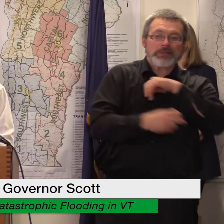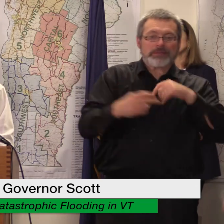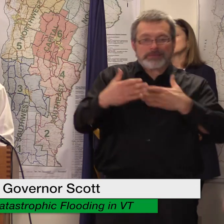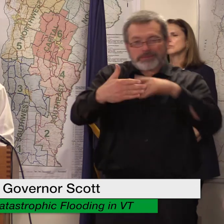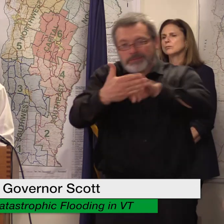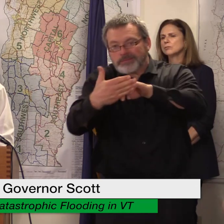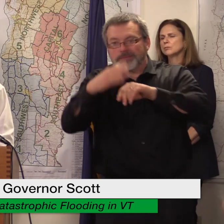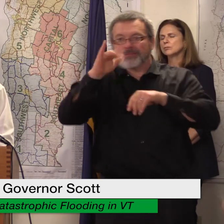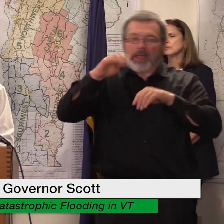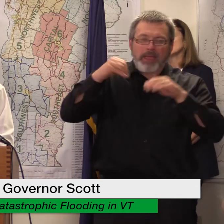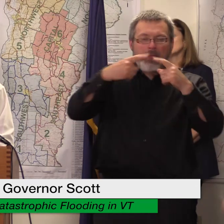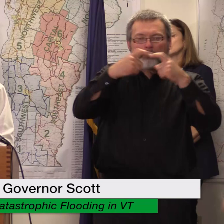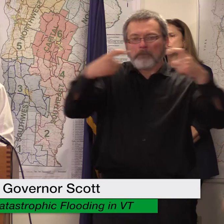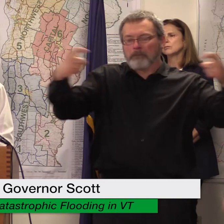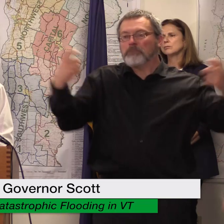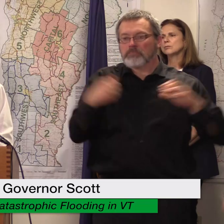buildings